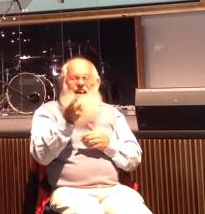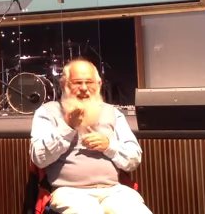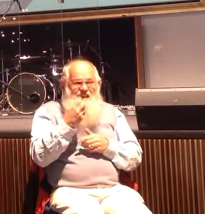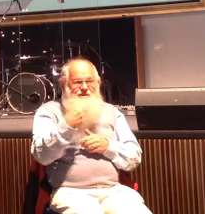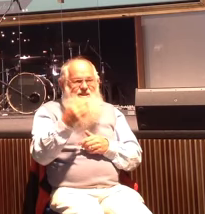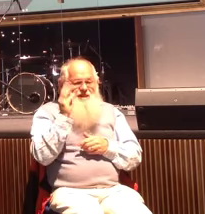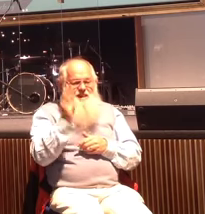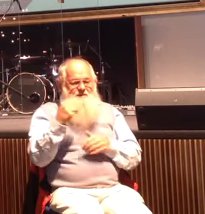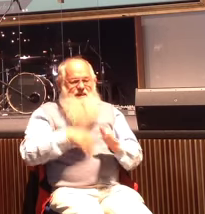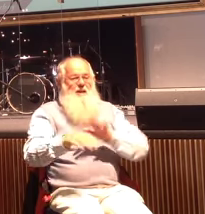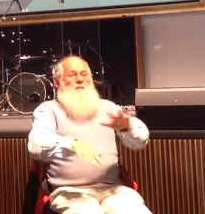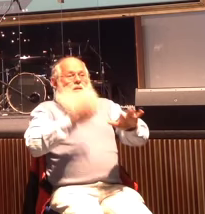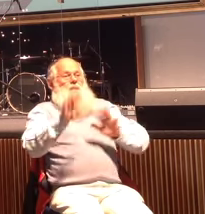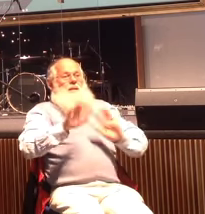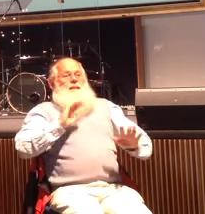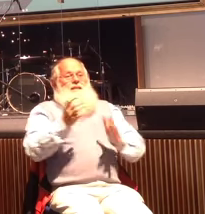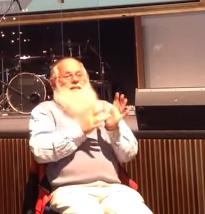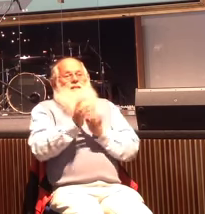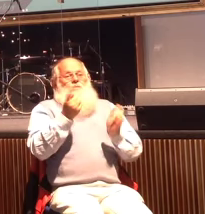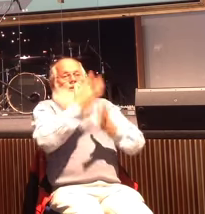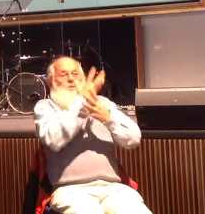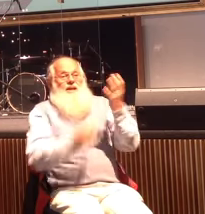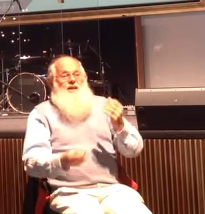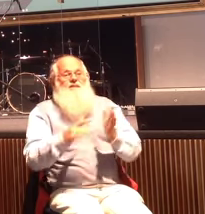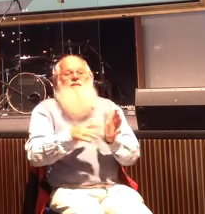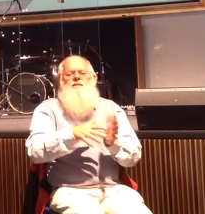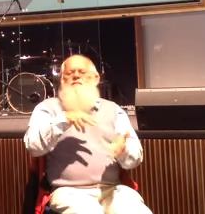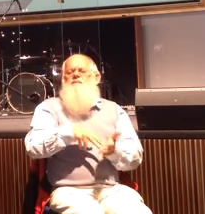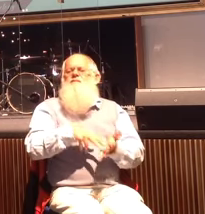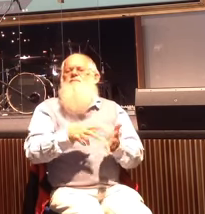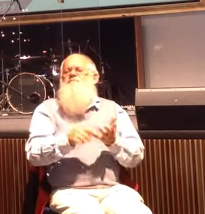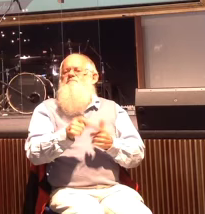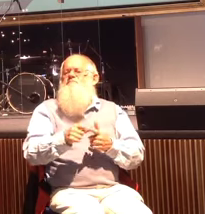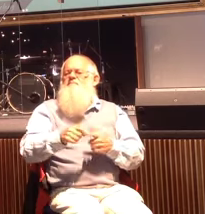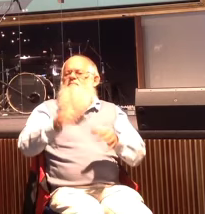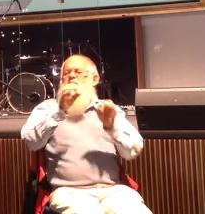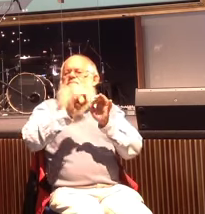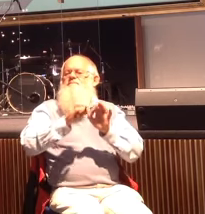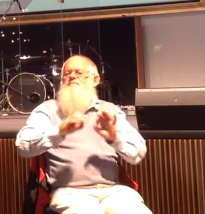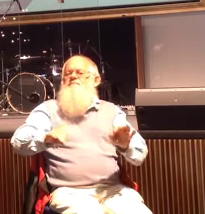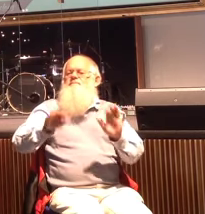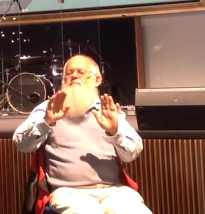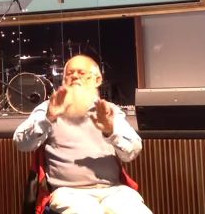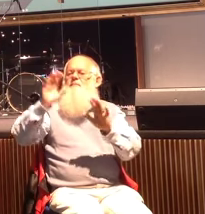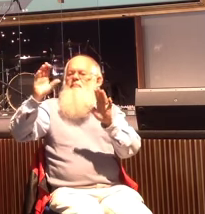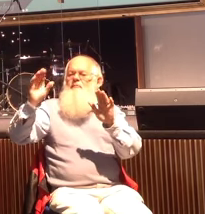Jesus, we're going to drown. He stands up, and he calms the storm.